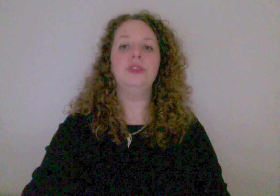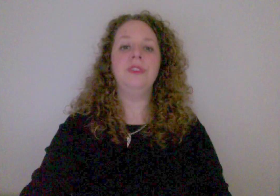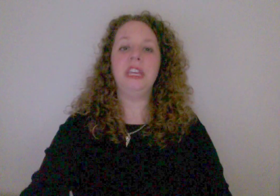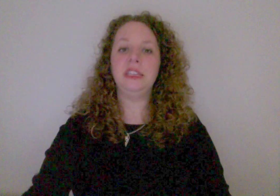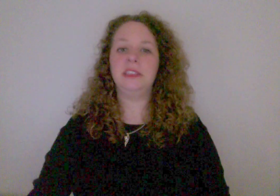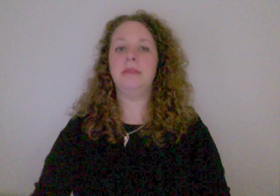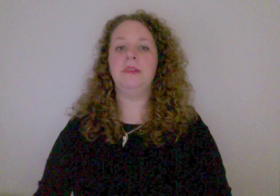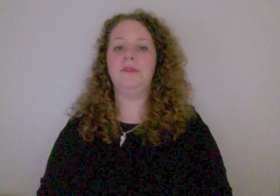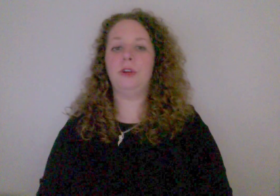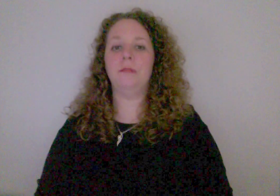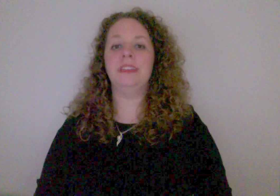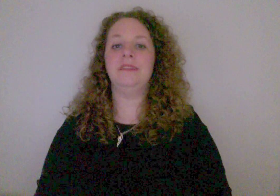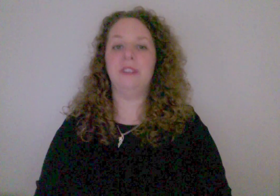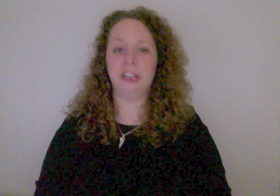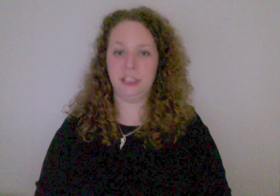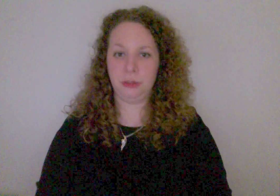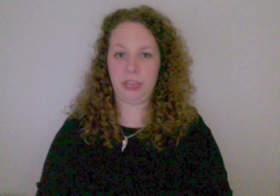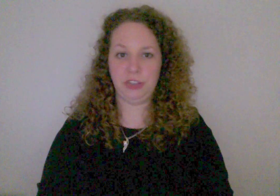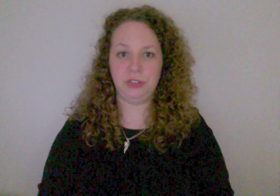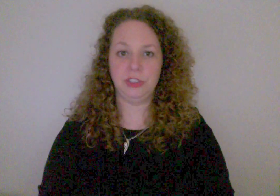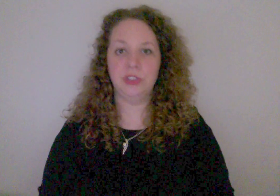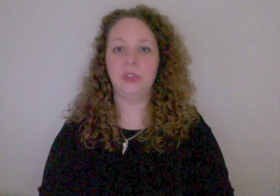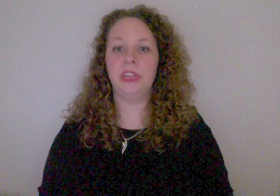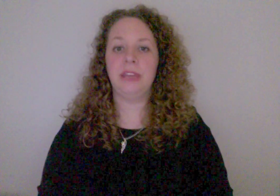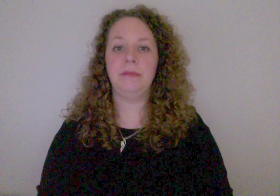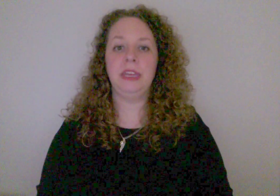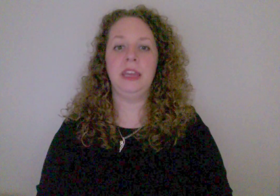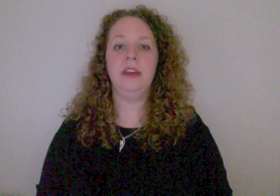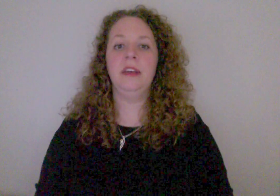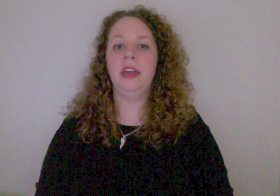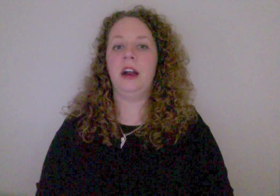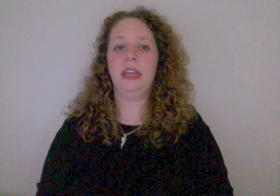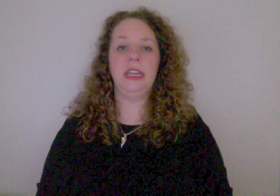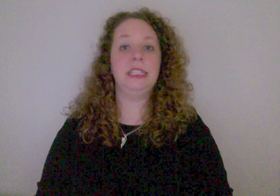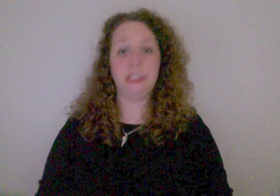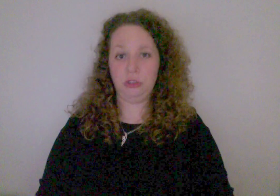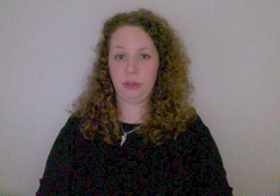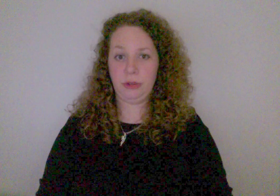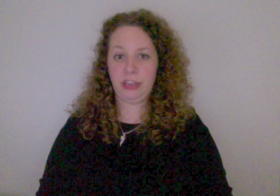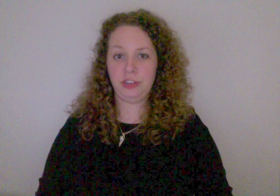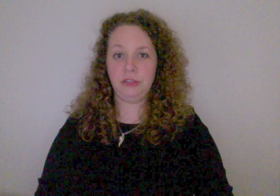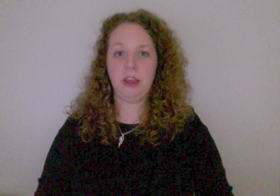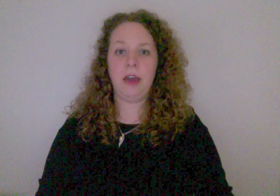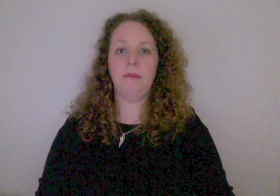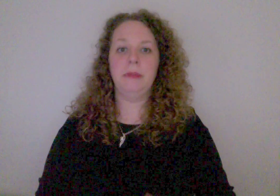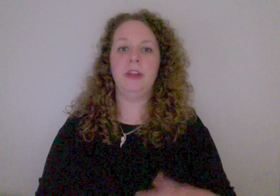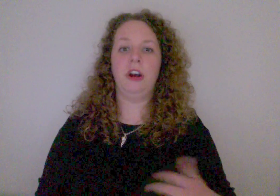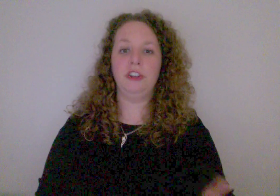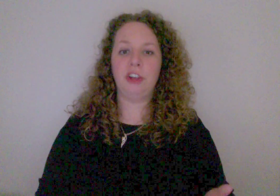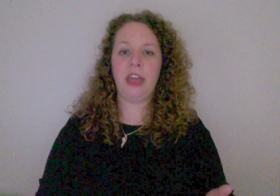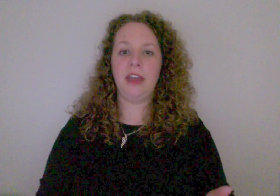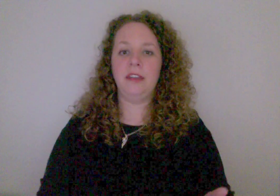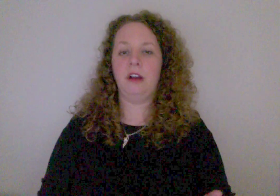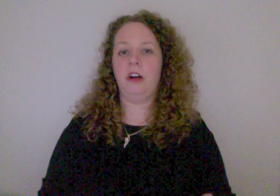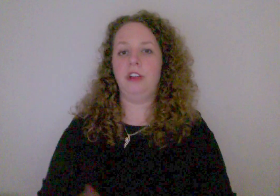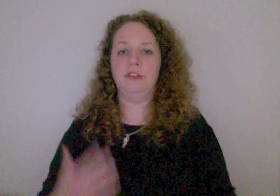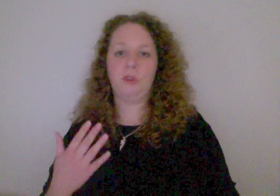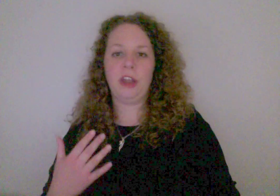These can be formed in various locations. They can be in a single location, maybe on your head, on your forehead,